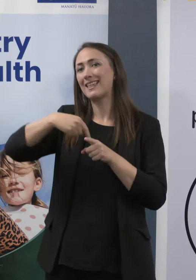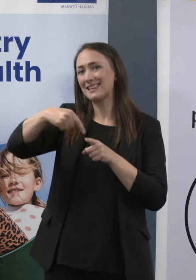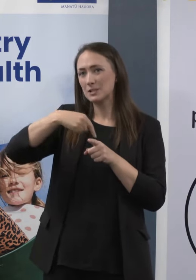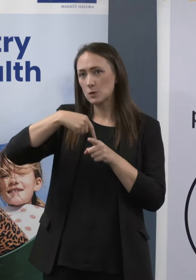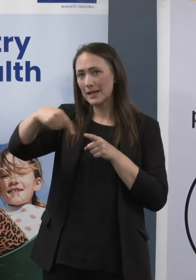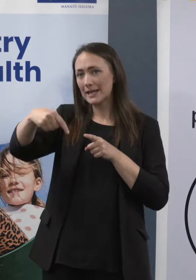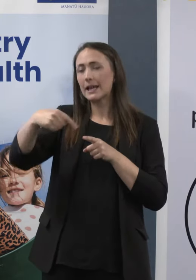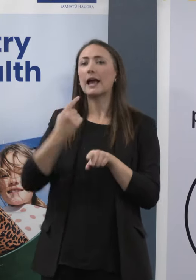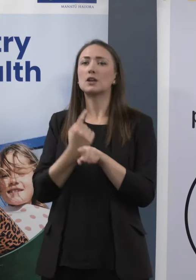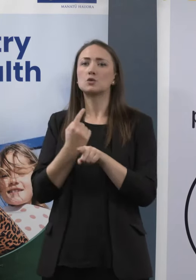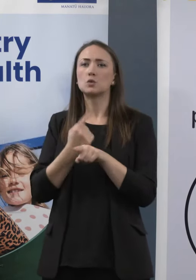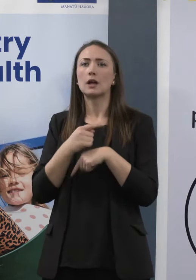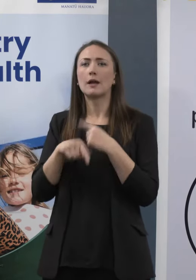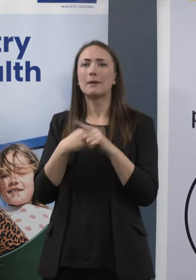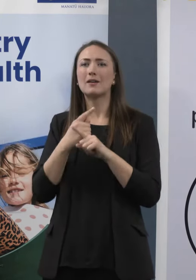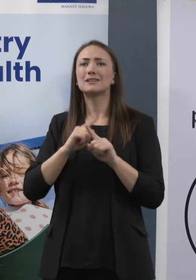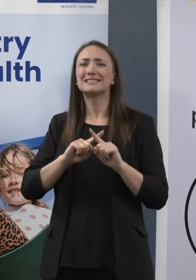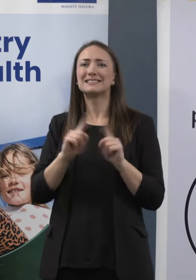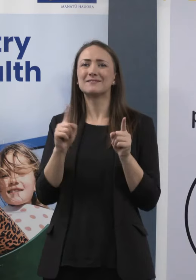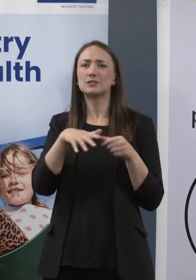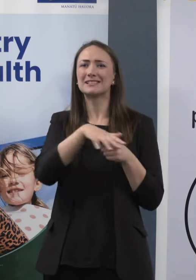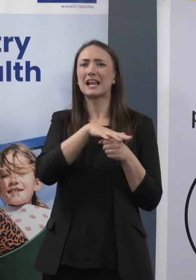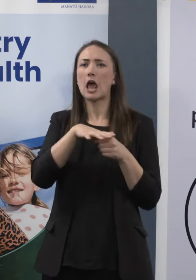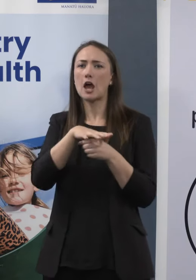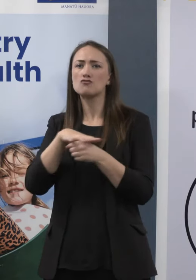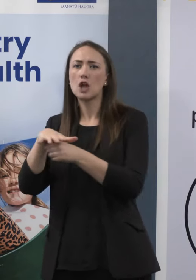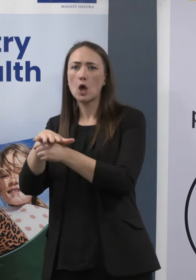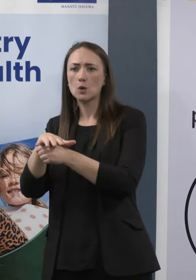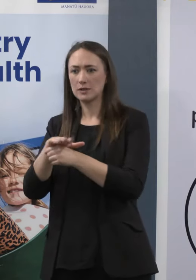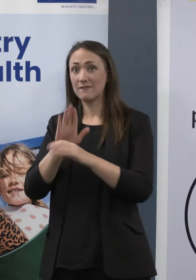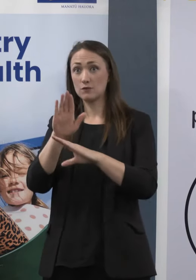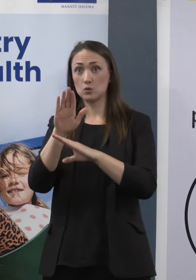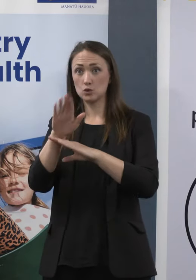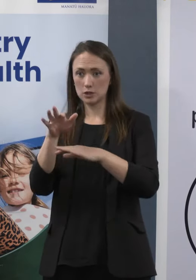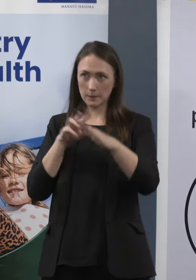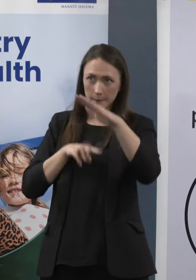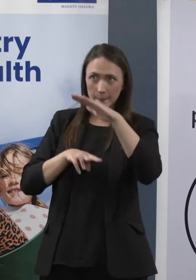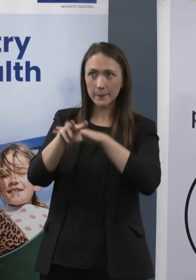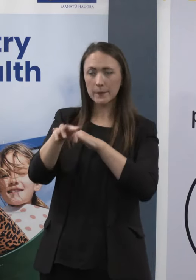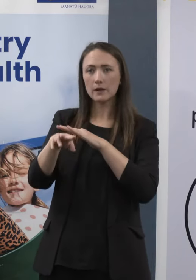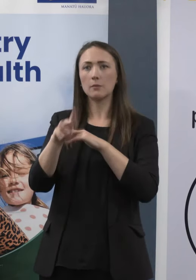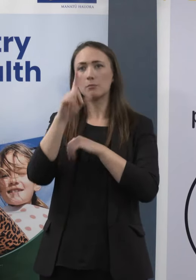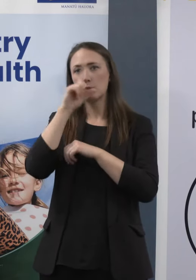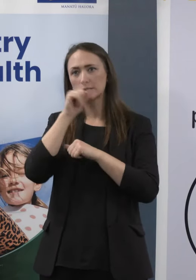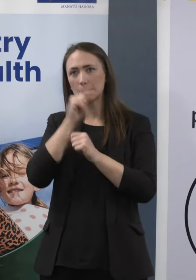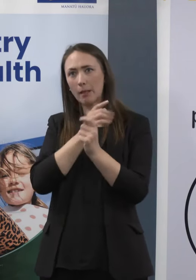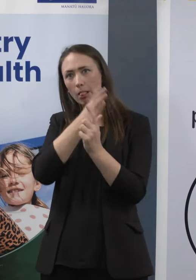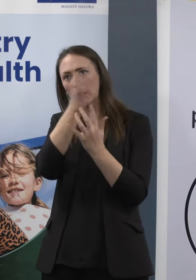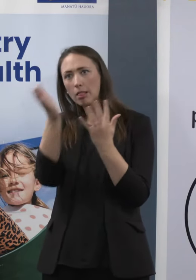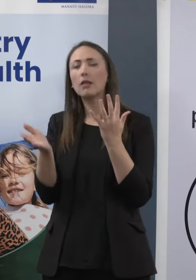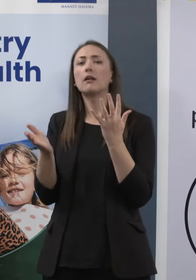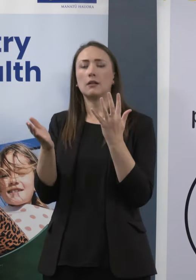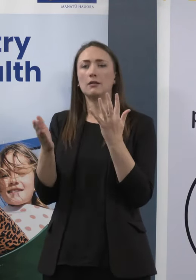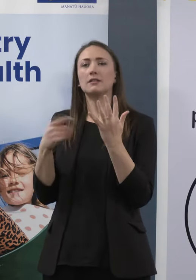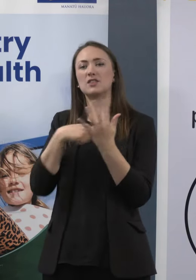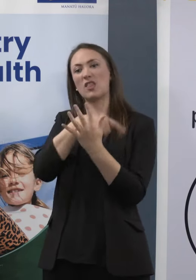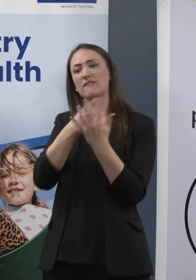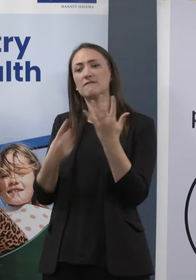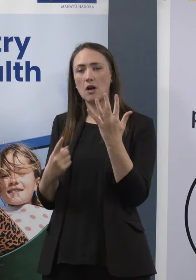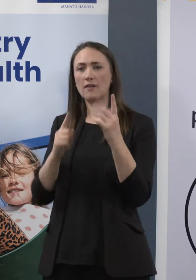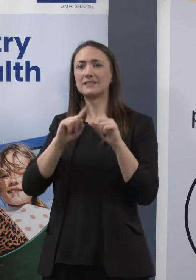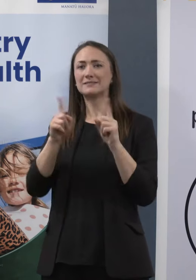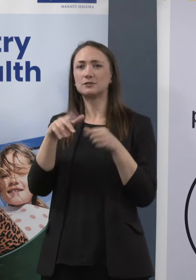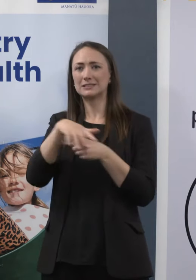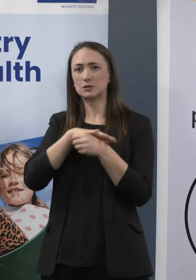scenario, as you might recall. I mentioned there were five of them that we put up. We're expecting them to provide some further advice to the wider